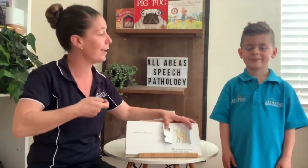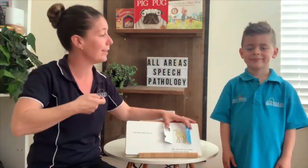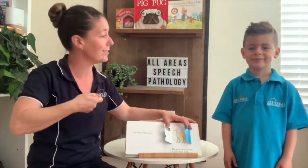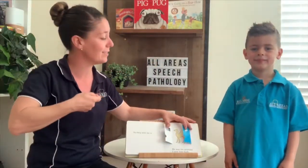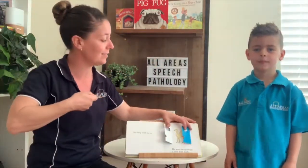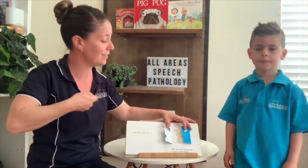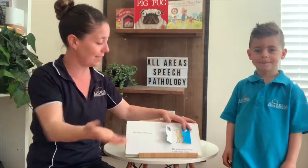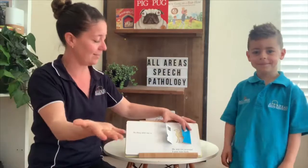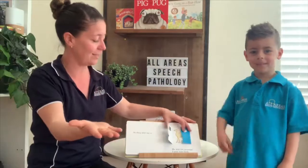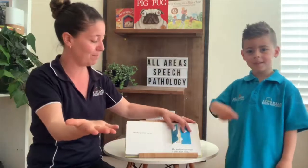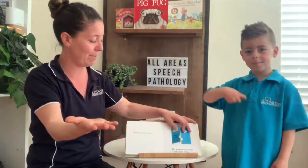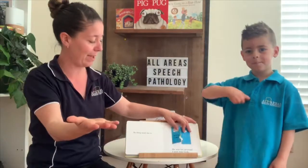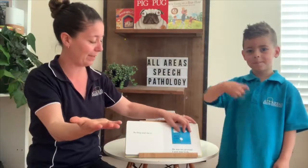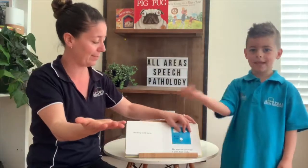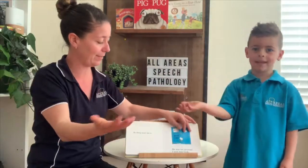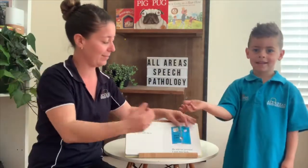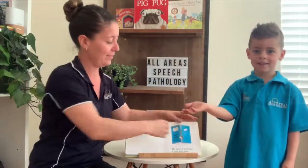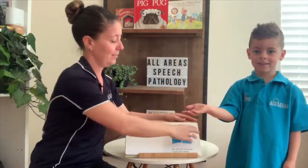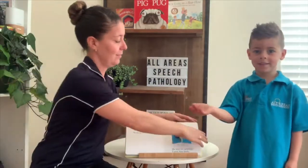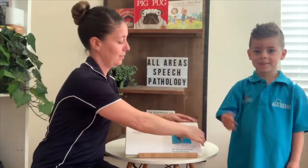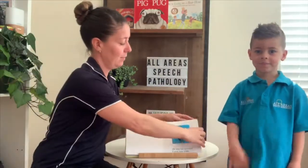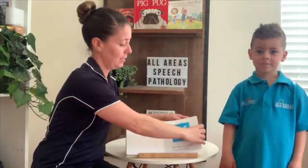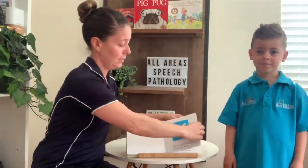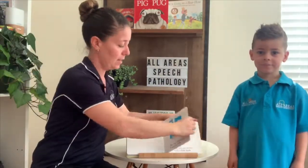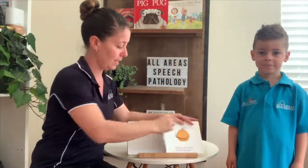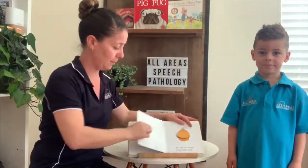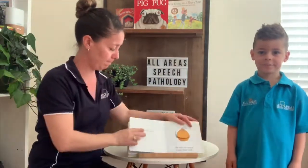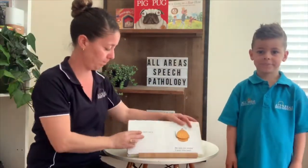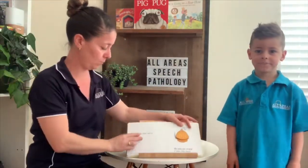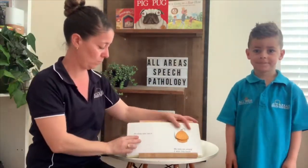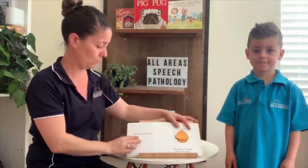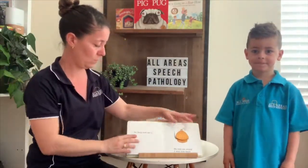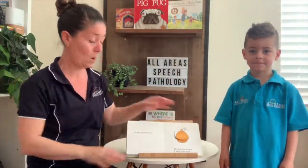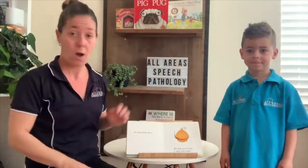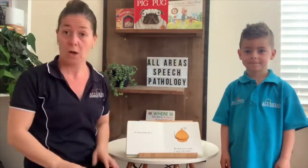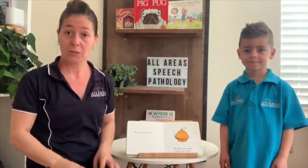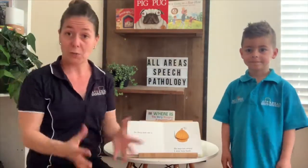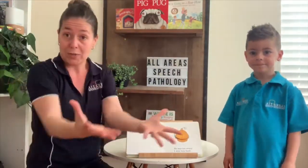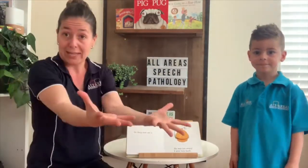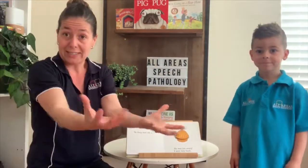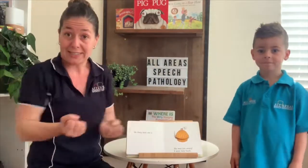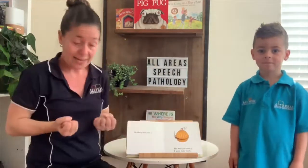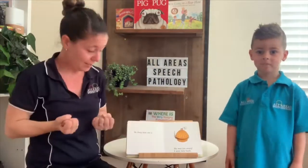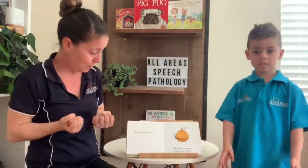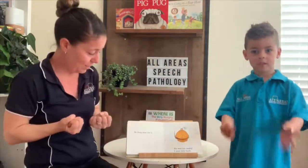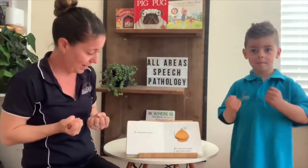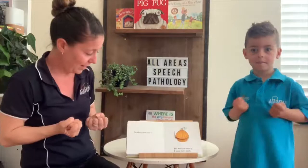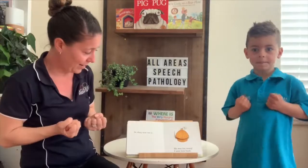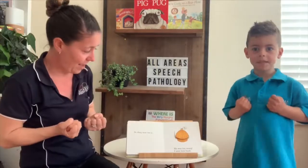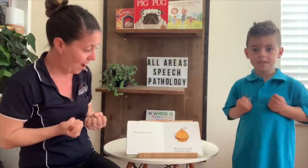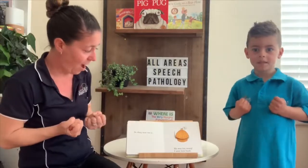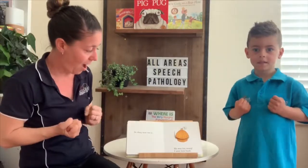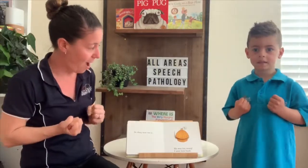sent him back. Great signing. So they sent me a,